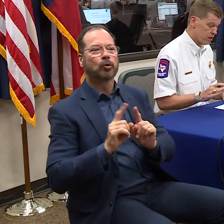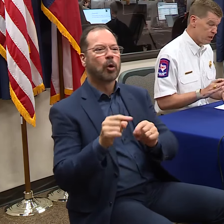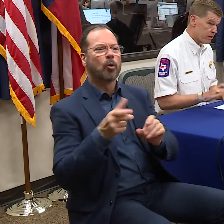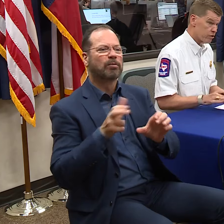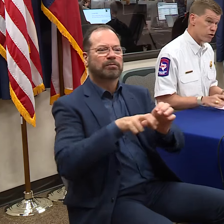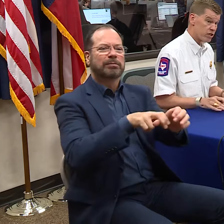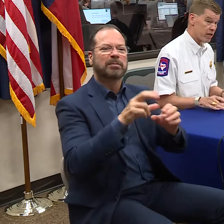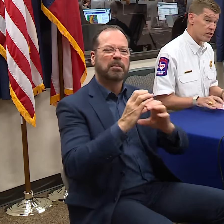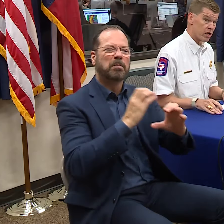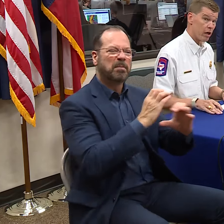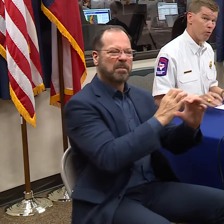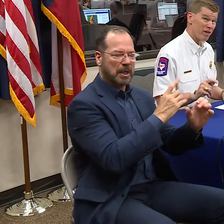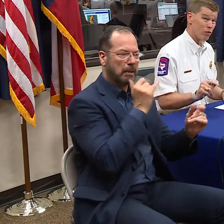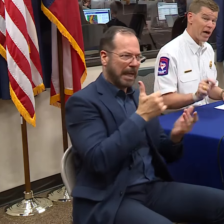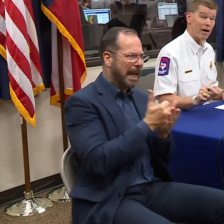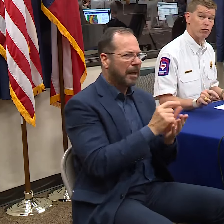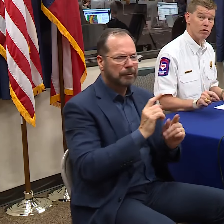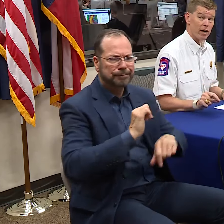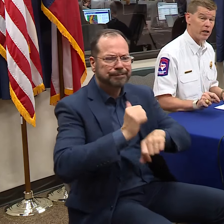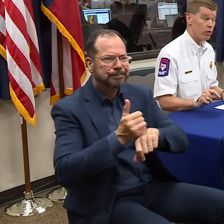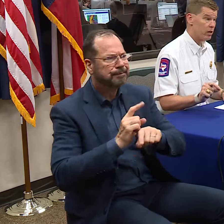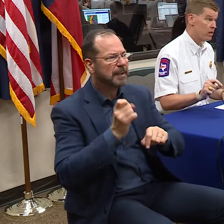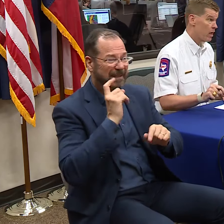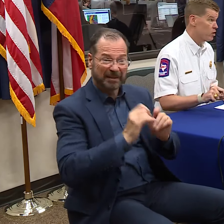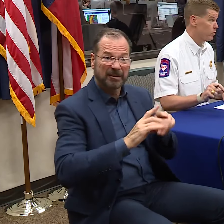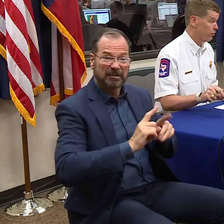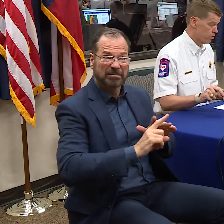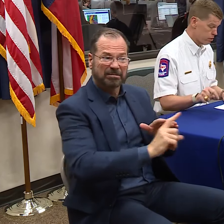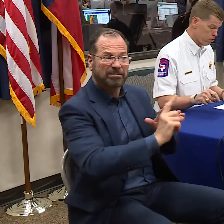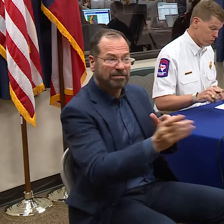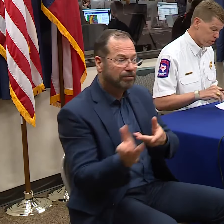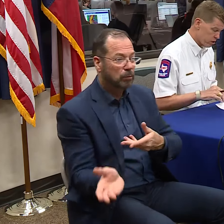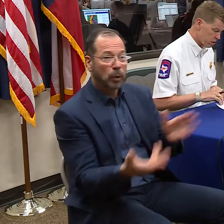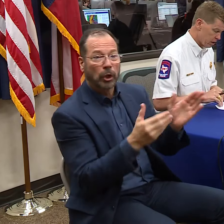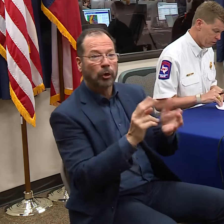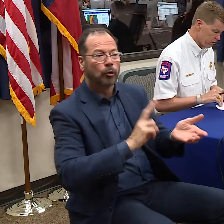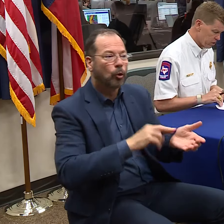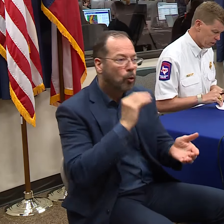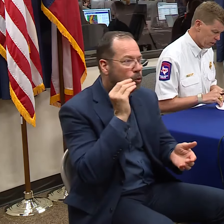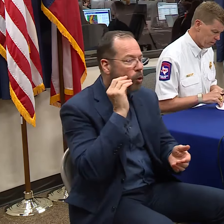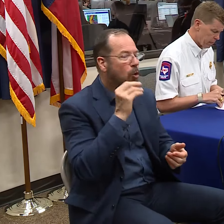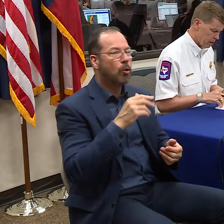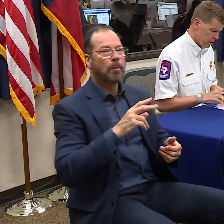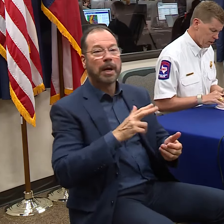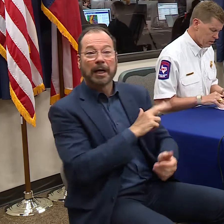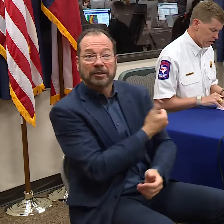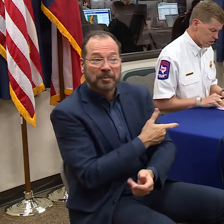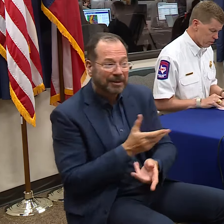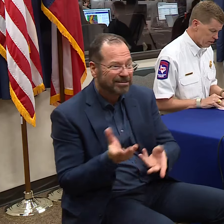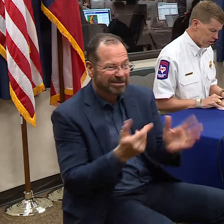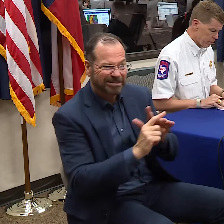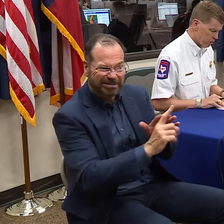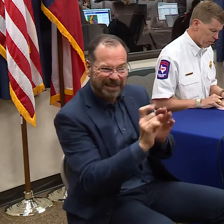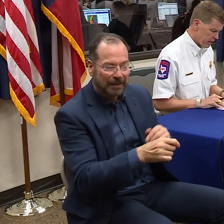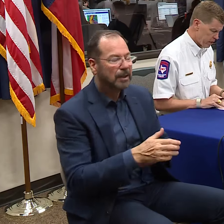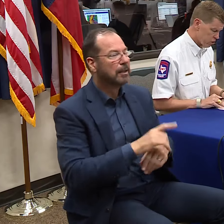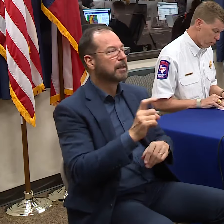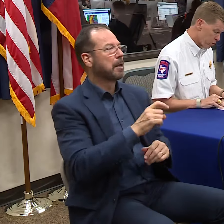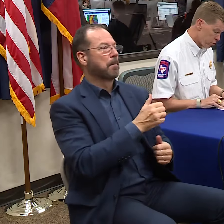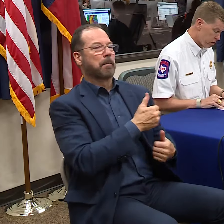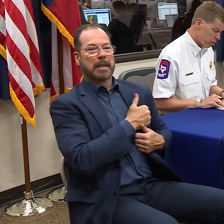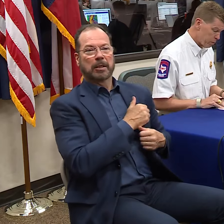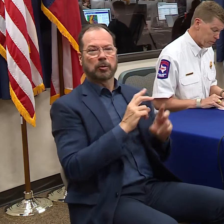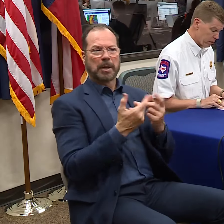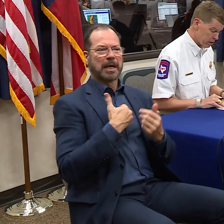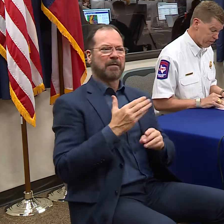buses. These are staged to help if we have to evacuate any hospital, nursing home, or assisted living facility. Texas Military Department has